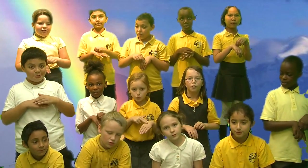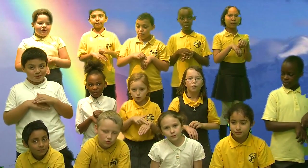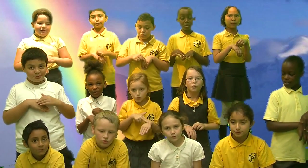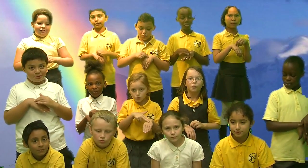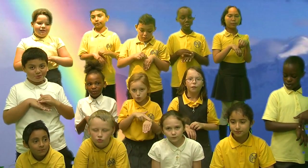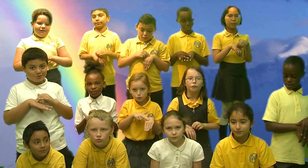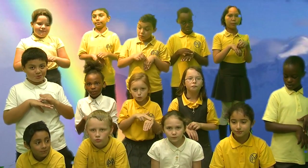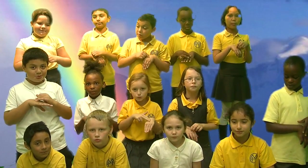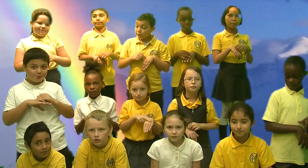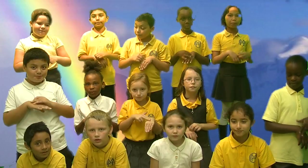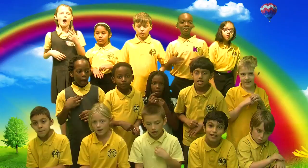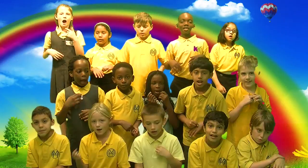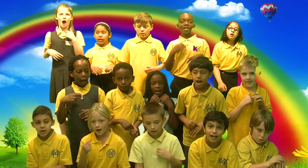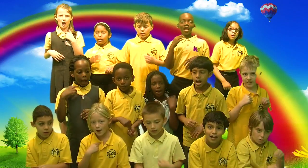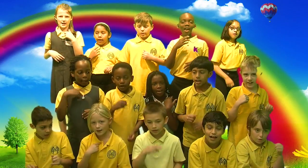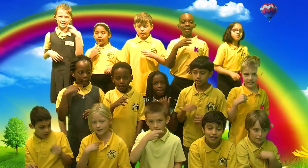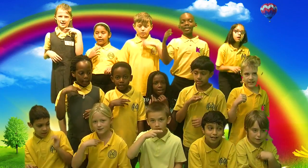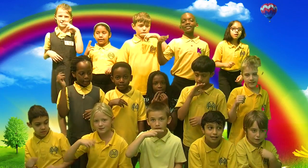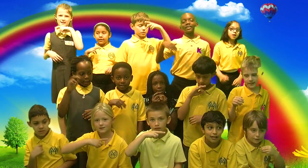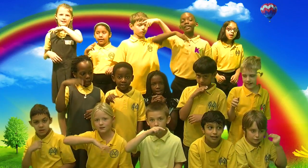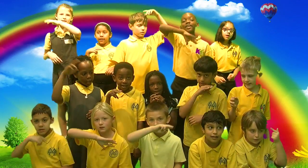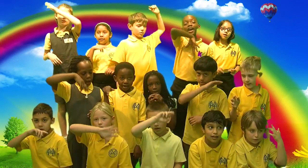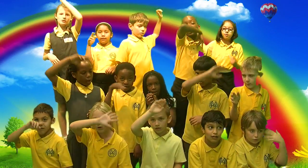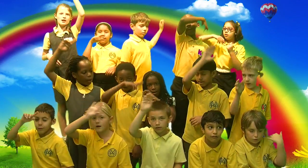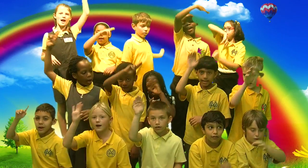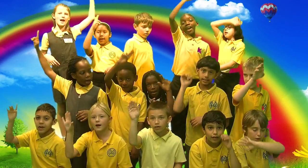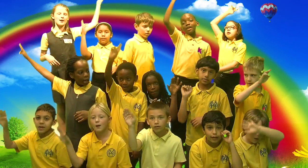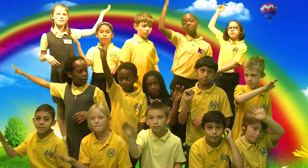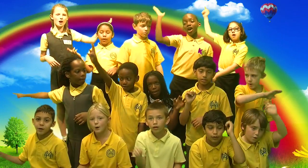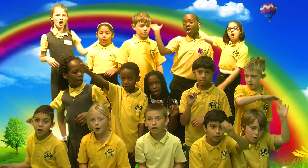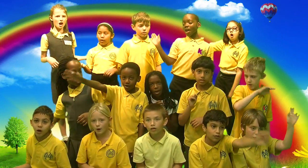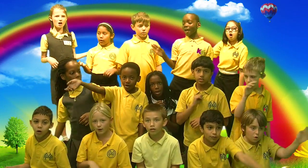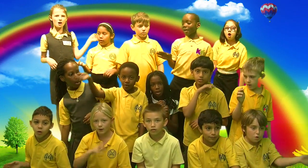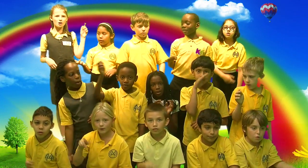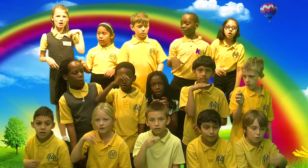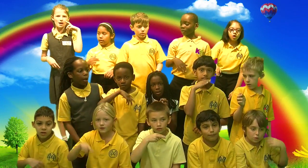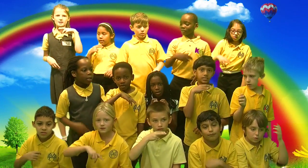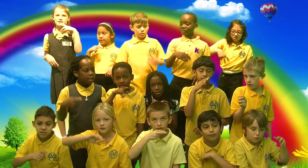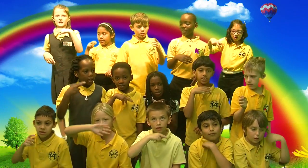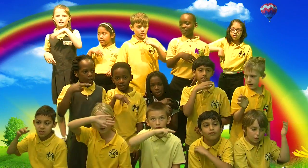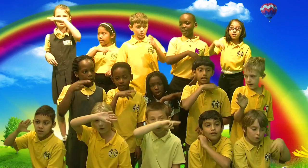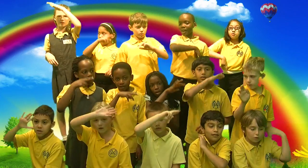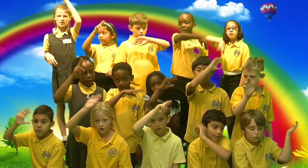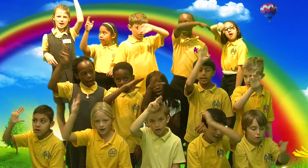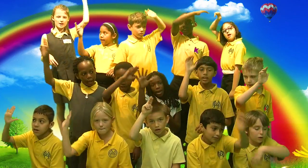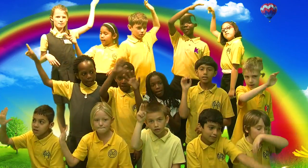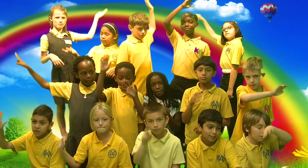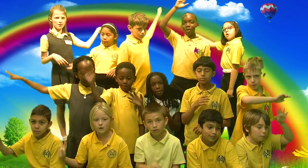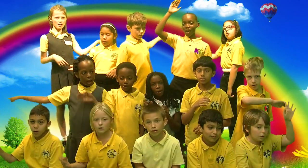I can sing a rainbow, sing a rainbow,